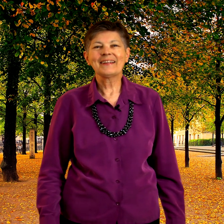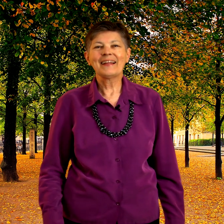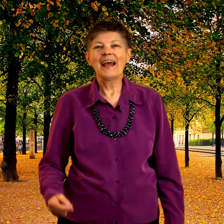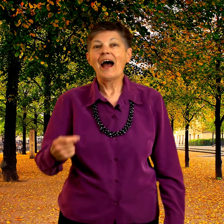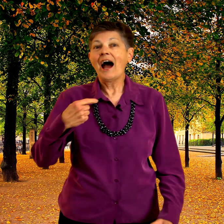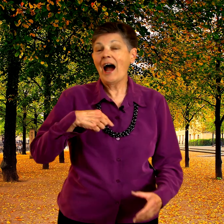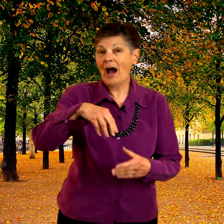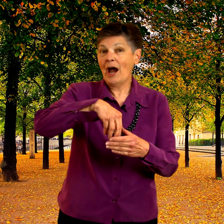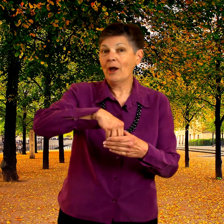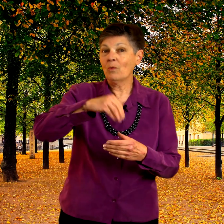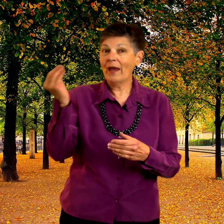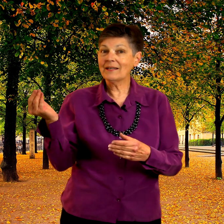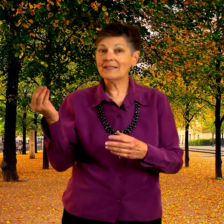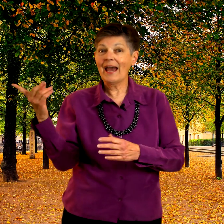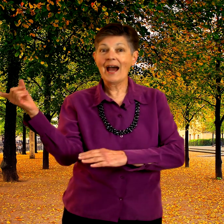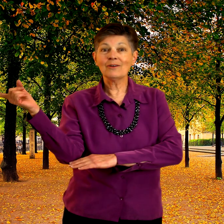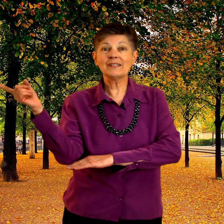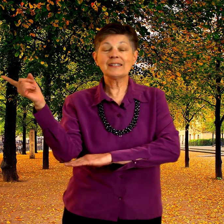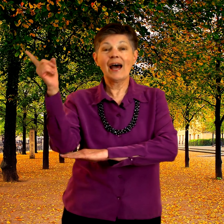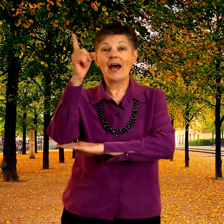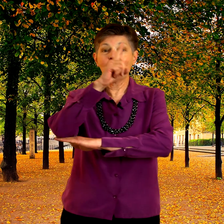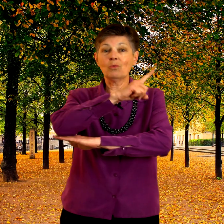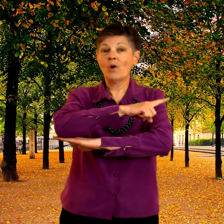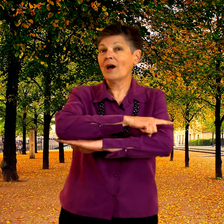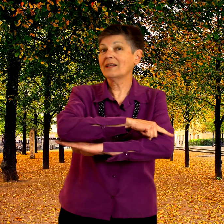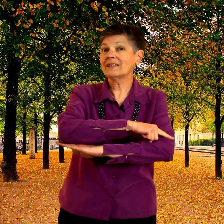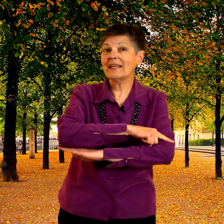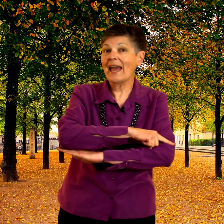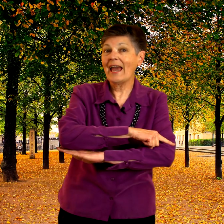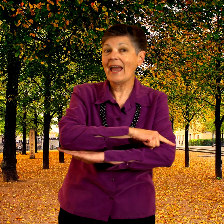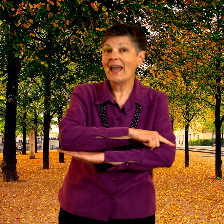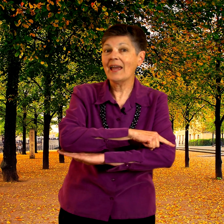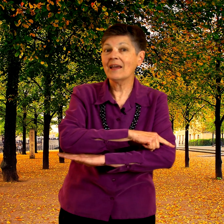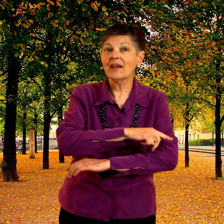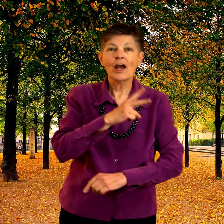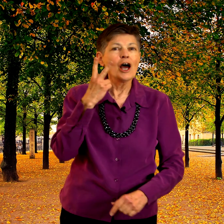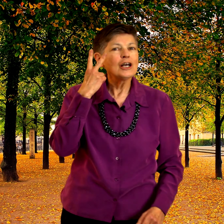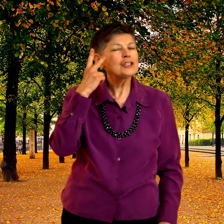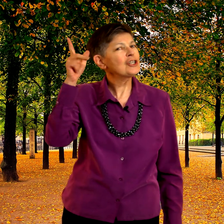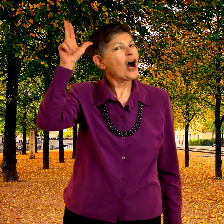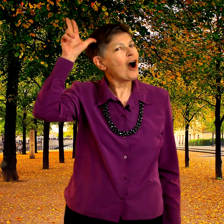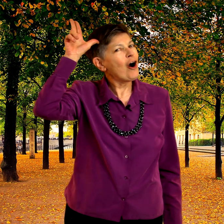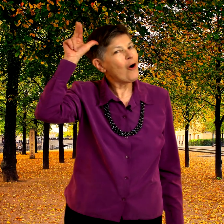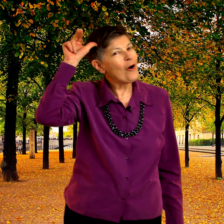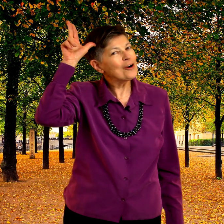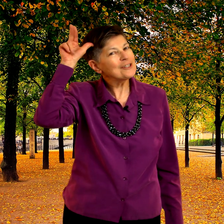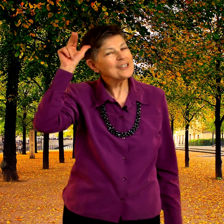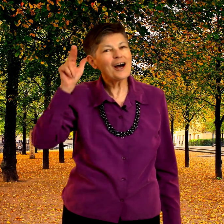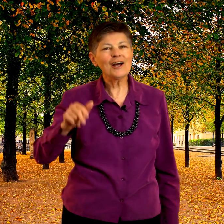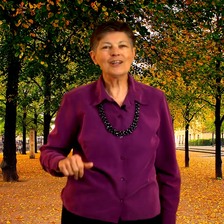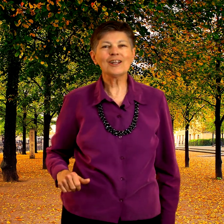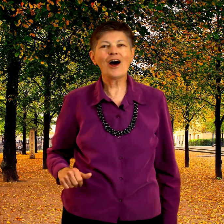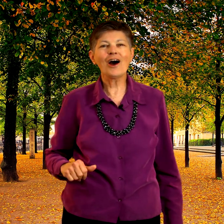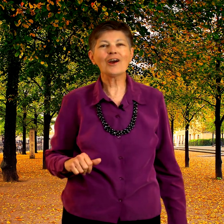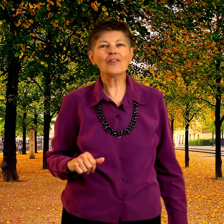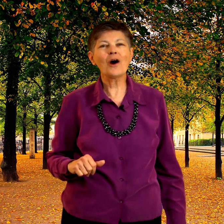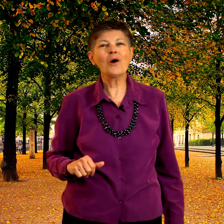I went outside one day, saw a horse along the